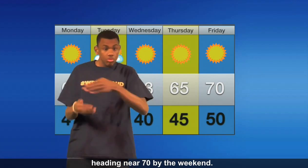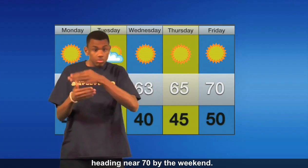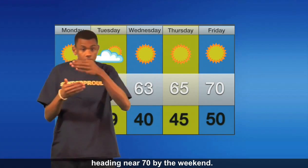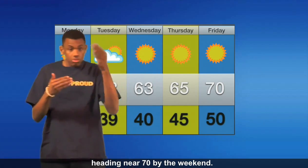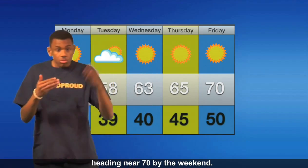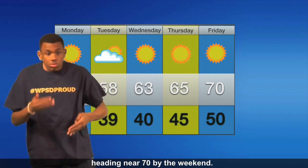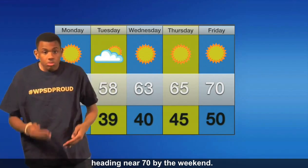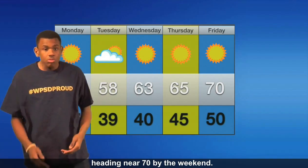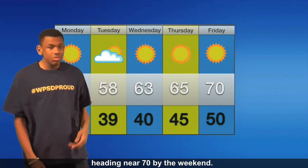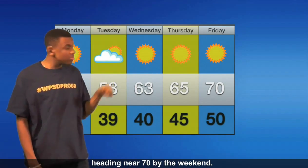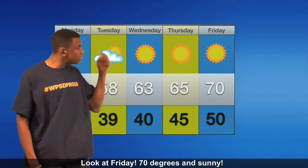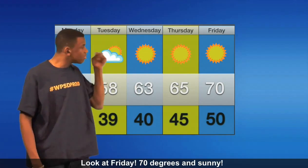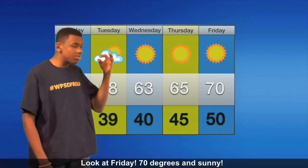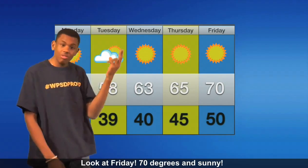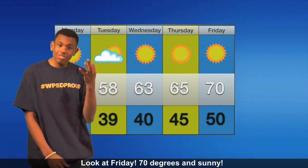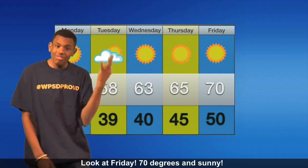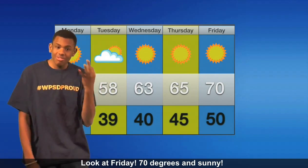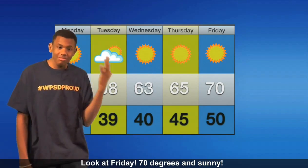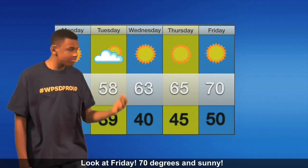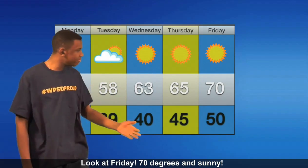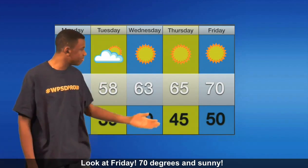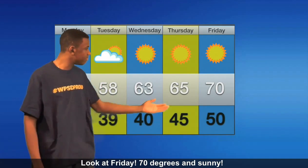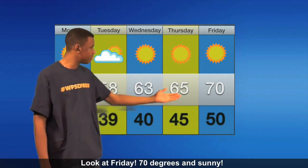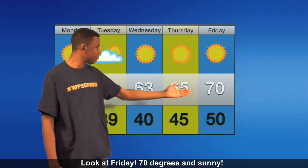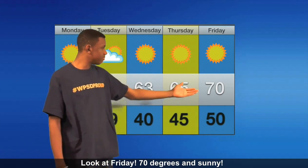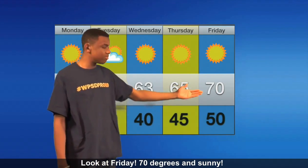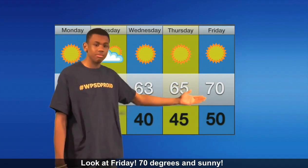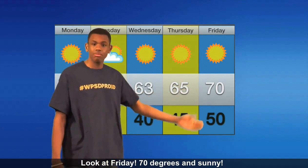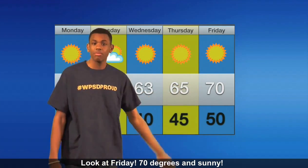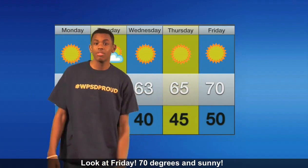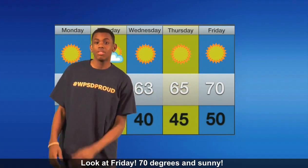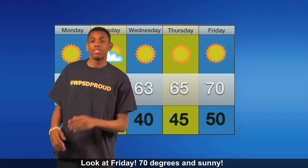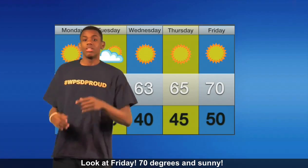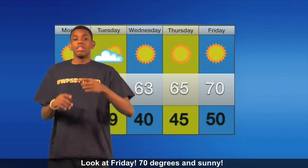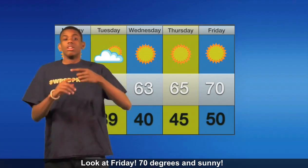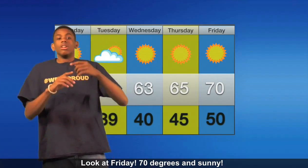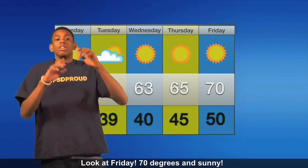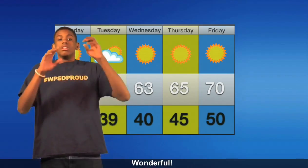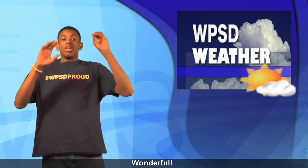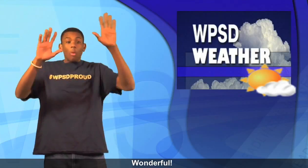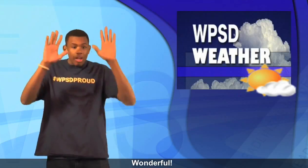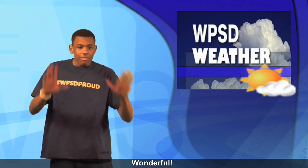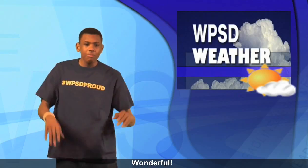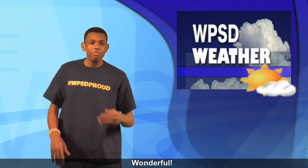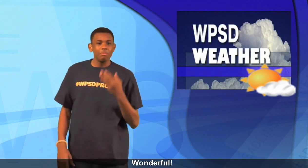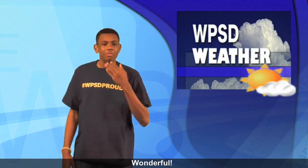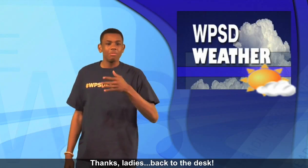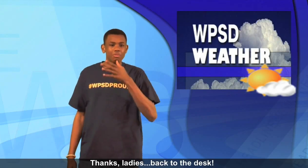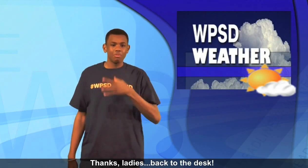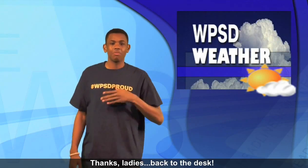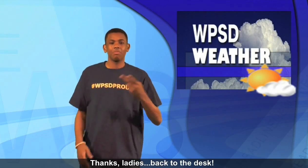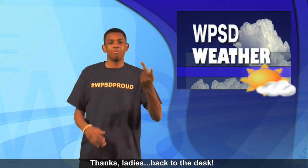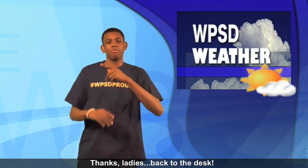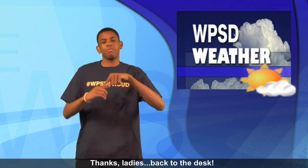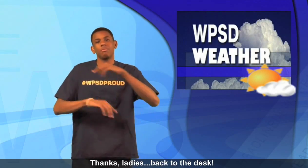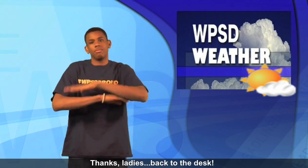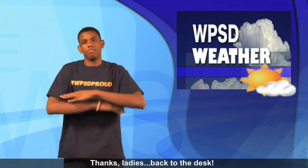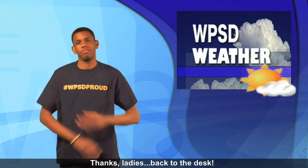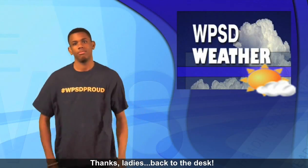by the weekend. Look at Friday, 70 degrees and sunny. It's just wonderful. Thanks ladies. Back to the